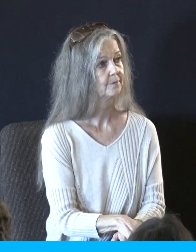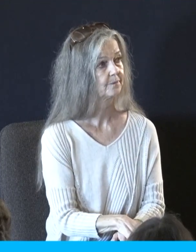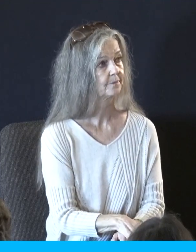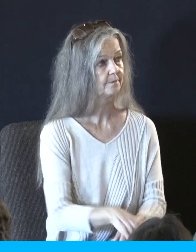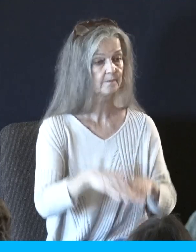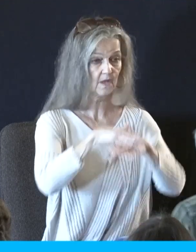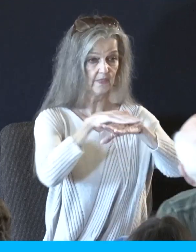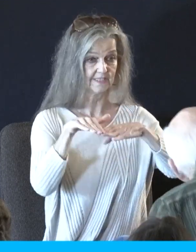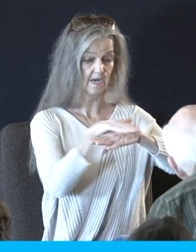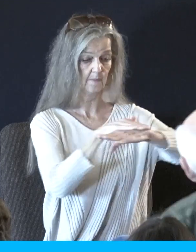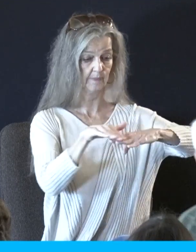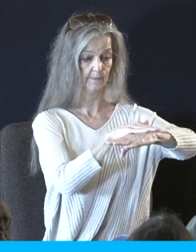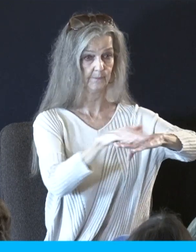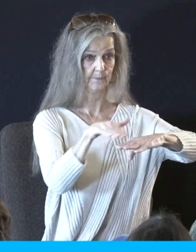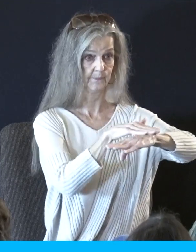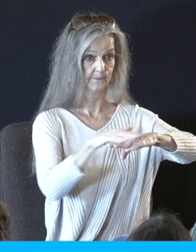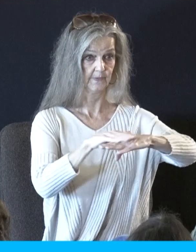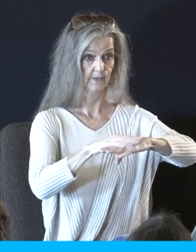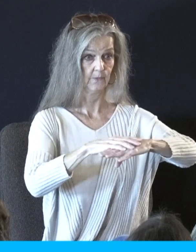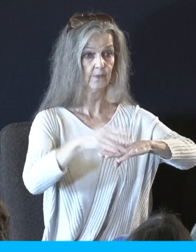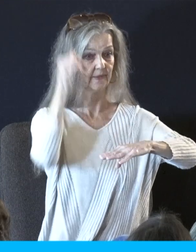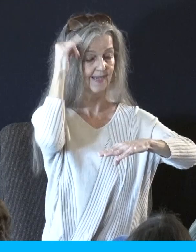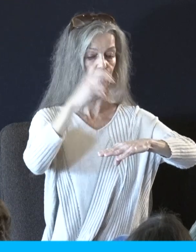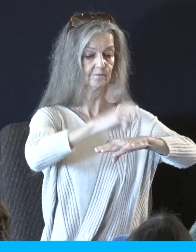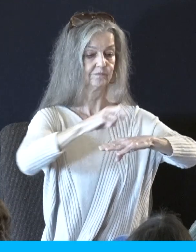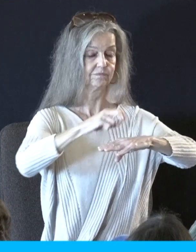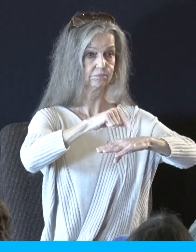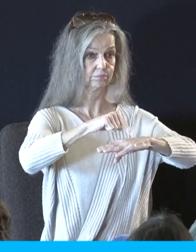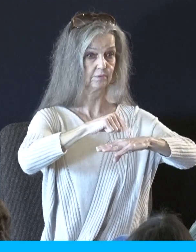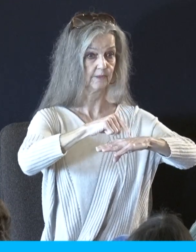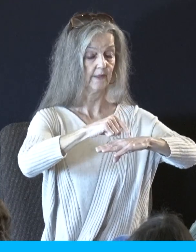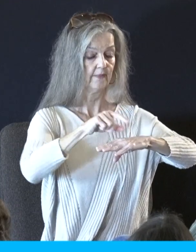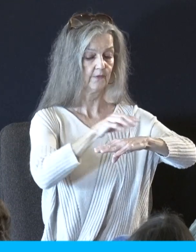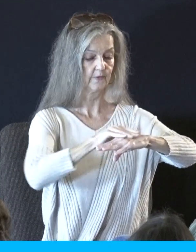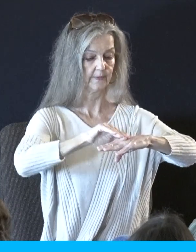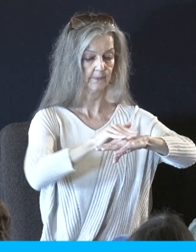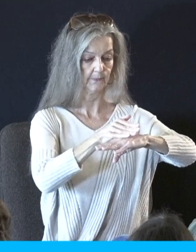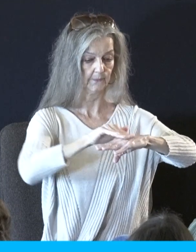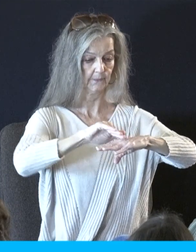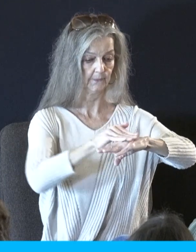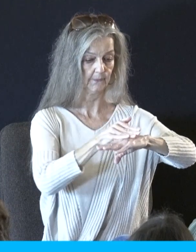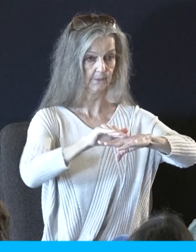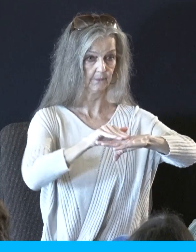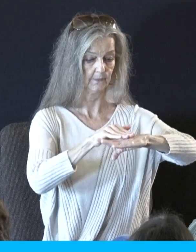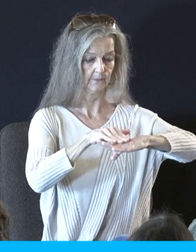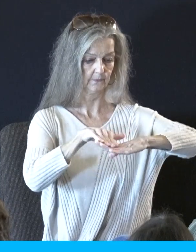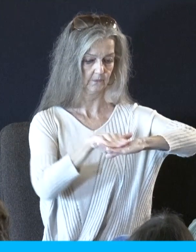of the stand where the golden calf would have been placed, there is a circular indent where the rock has been worn down. It's speculated that this